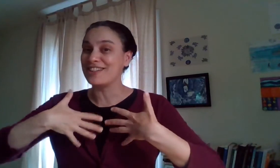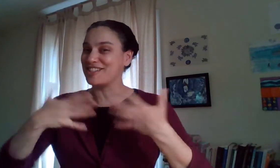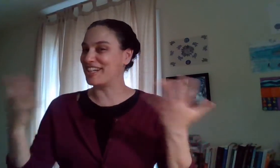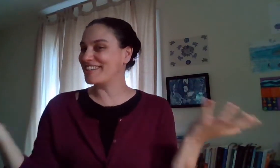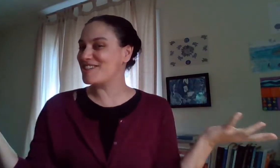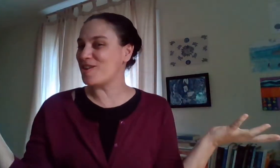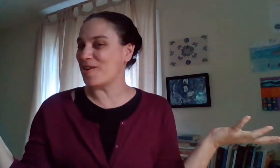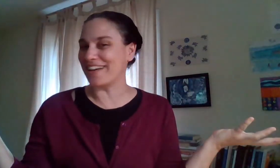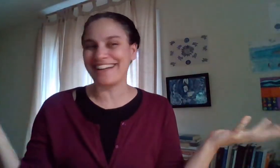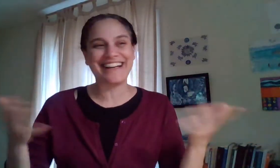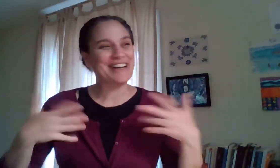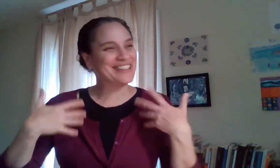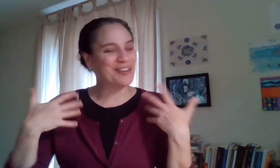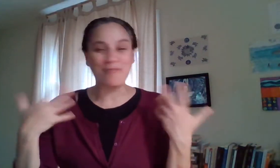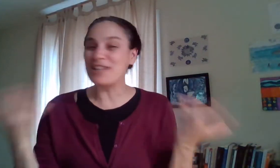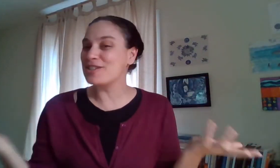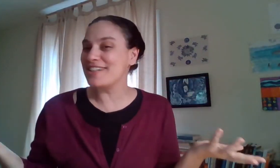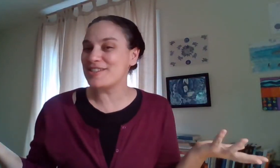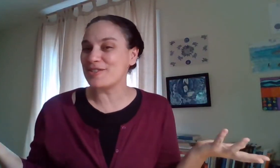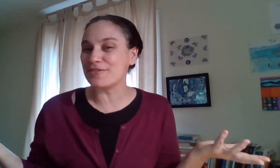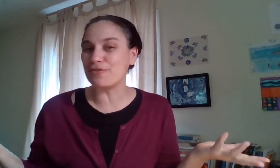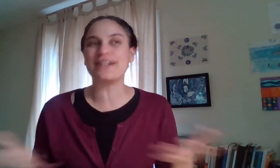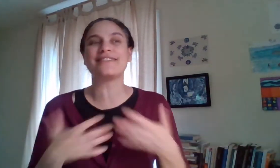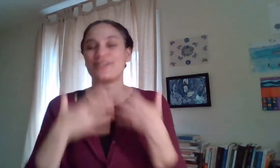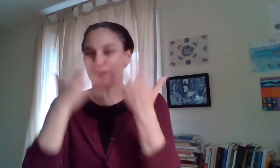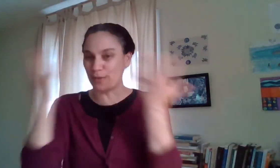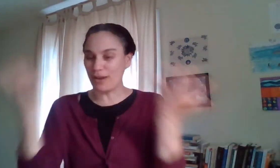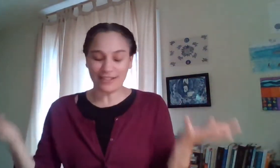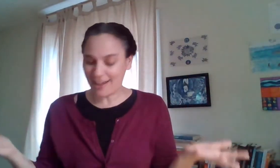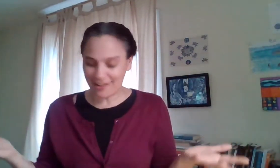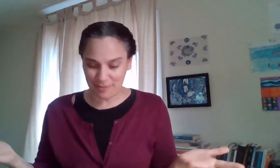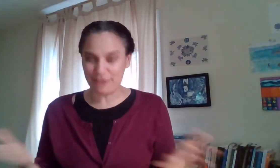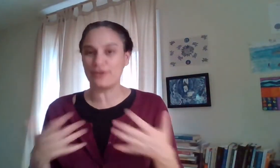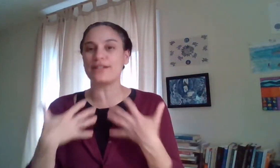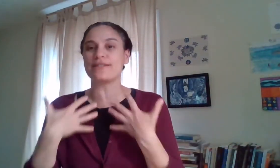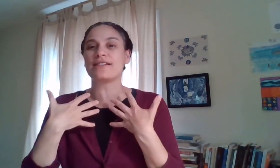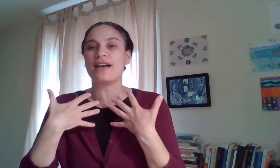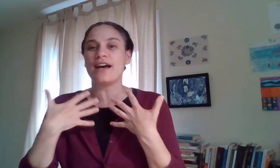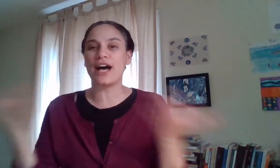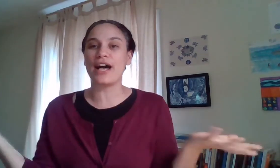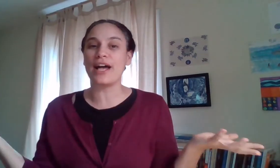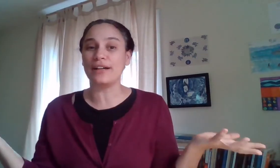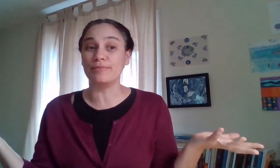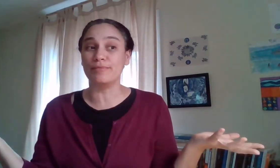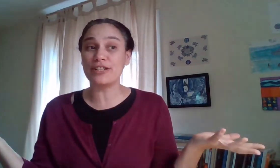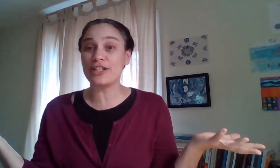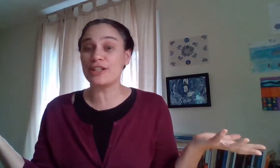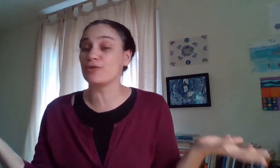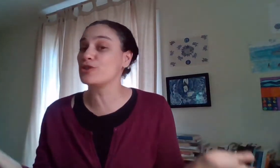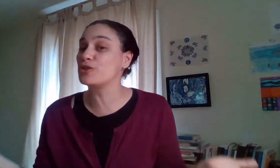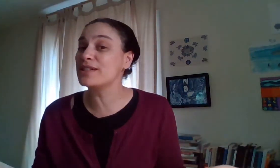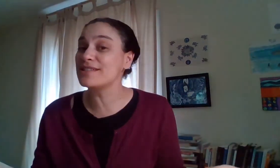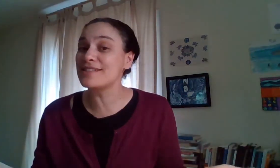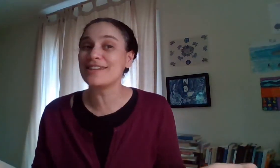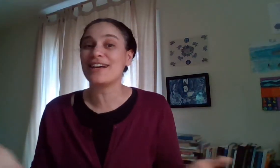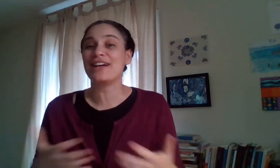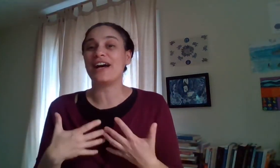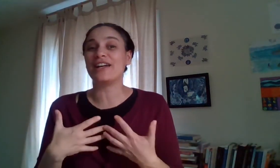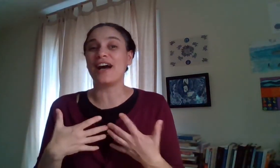share the joy you know mention this to your friends your blocked academic friends uh mention it to your students and